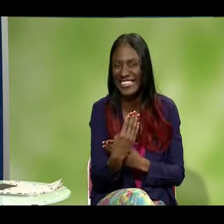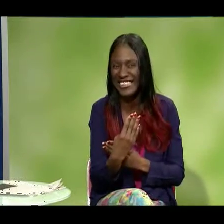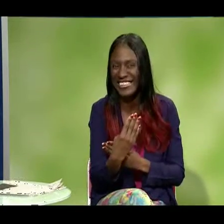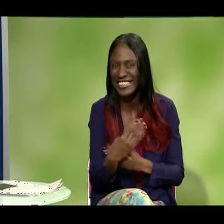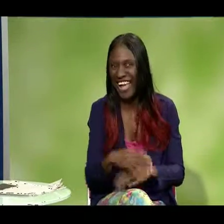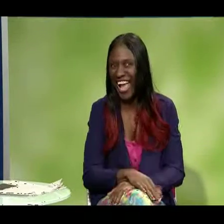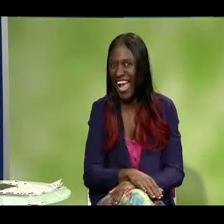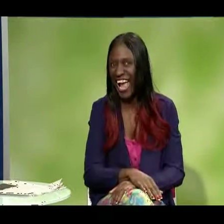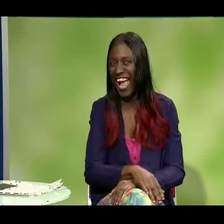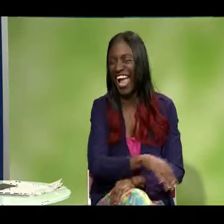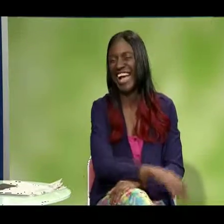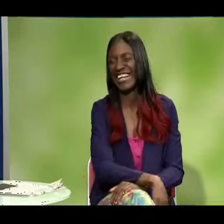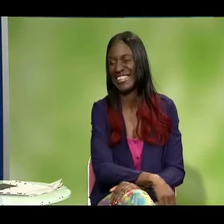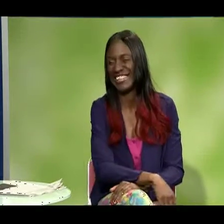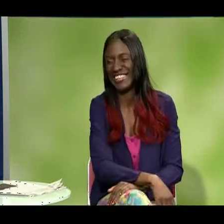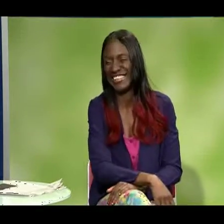so much for coming to Courage Abacus.